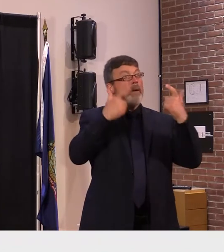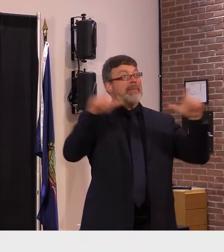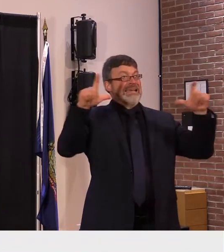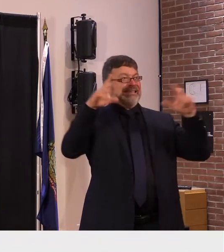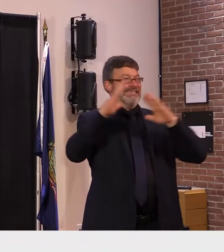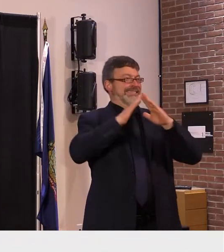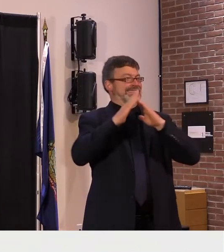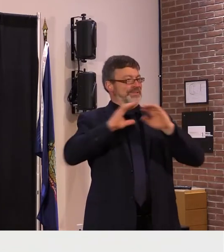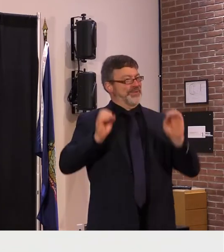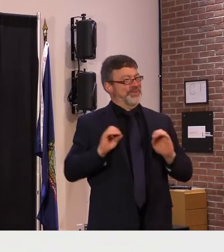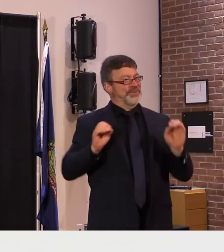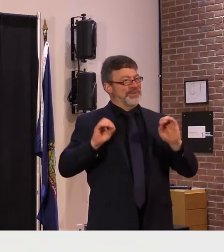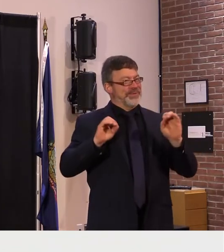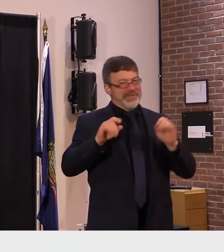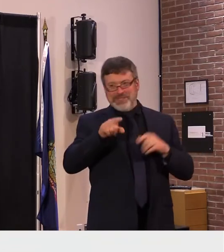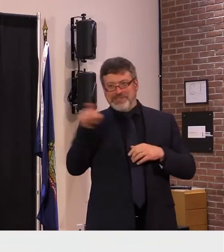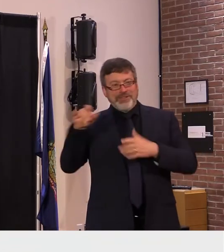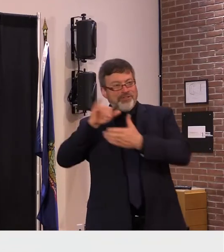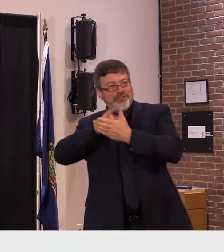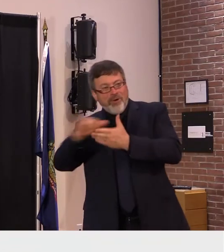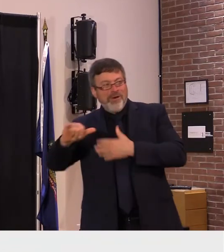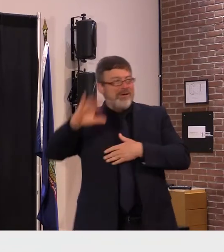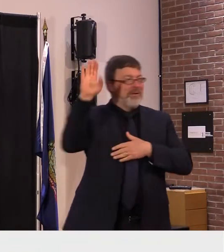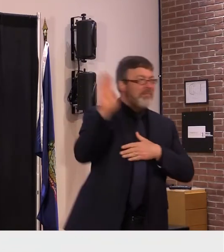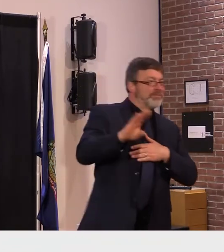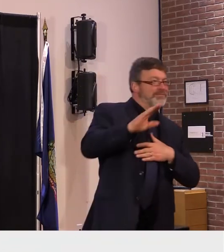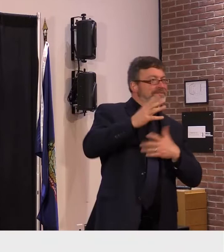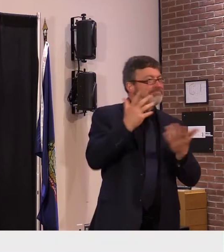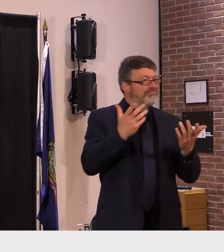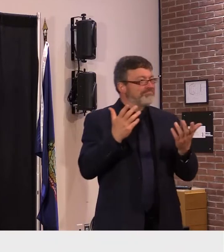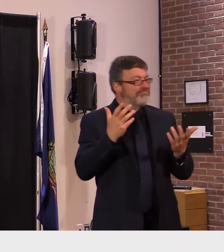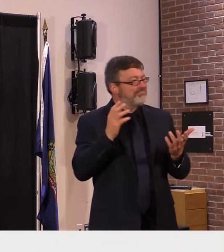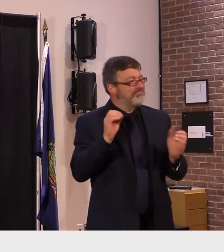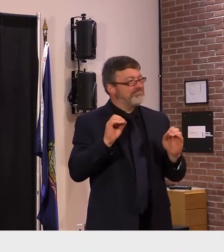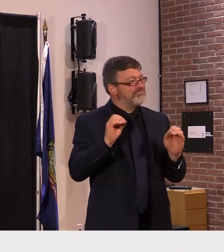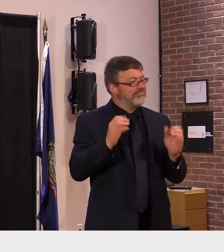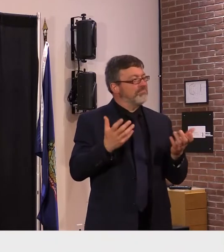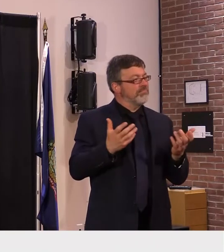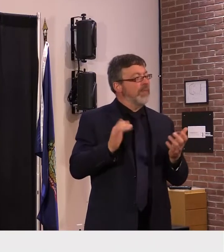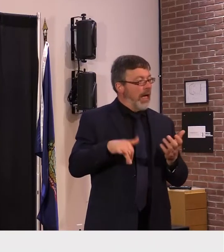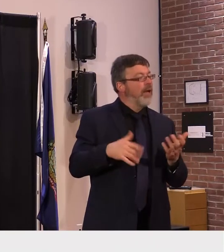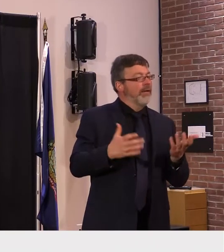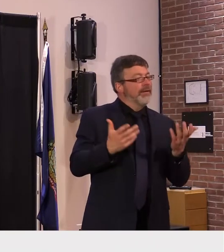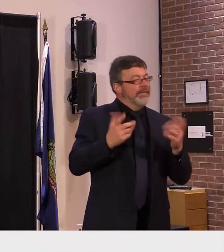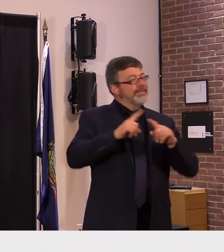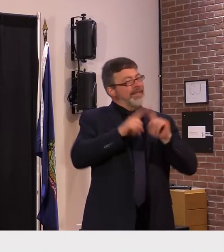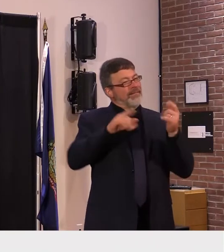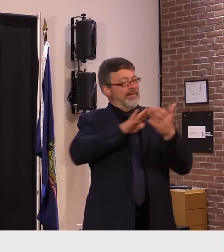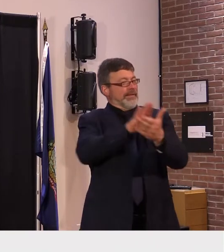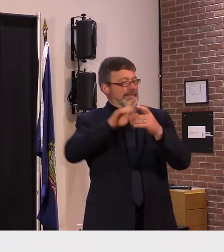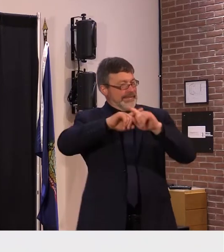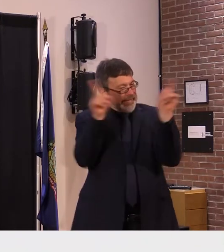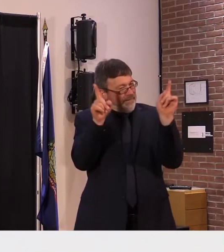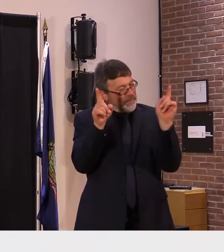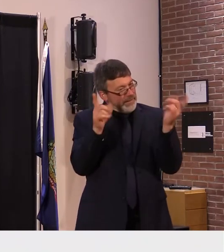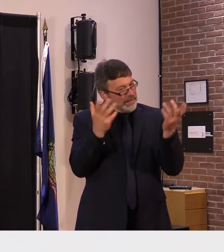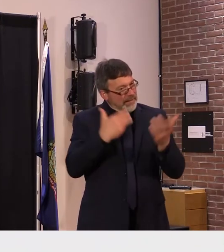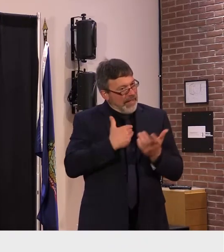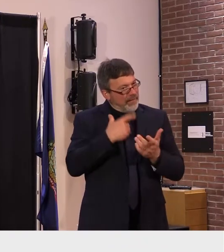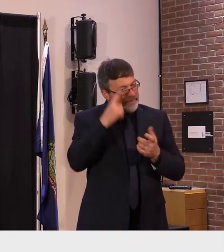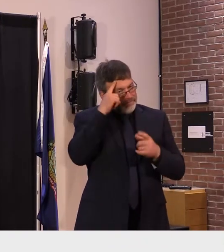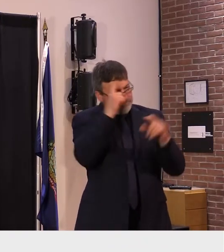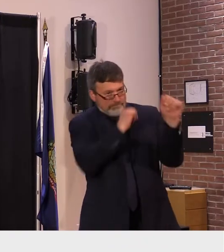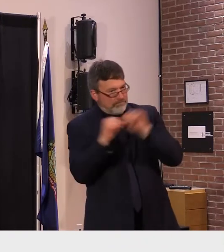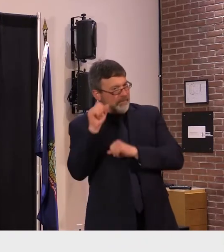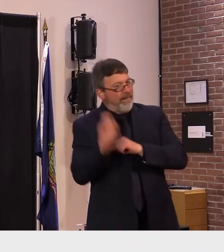envision how these sites might be successful certainly during the pandemic one of the reasons for the increase